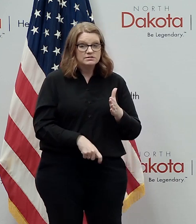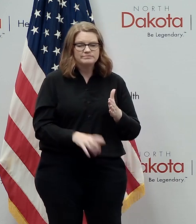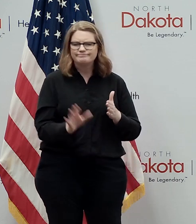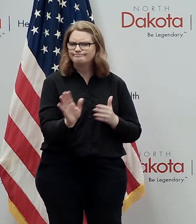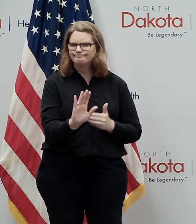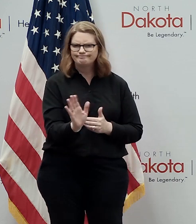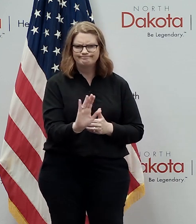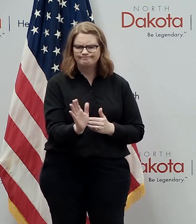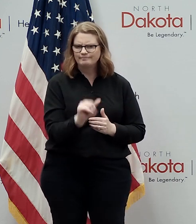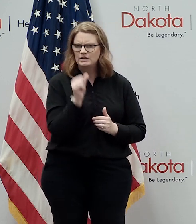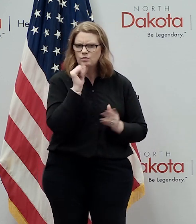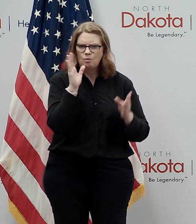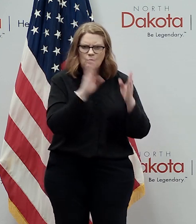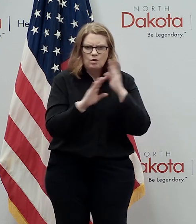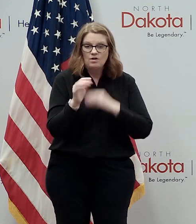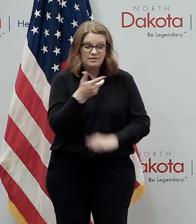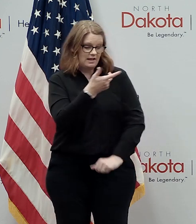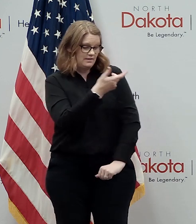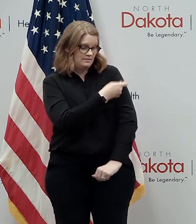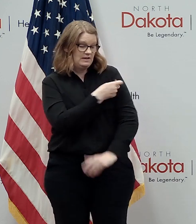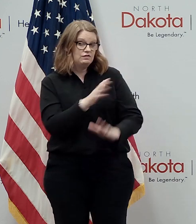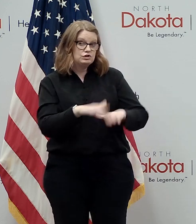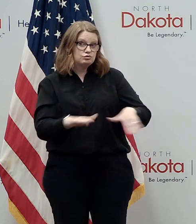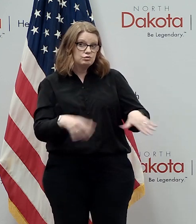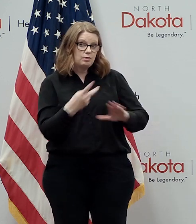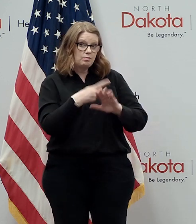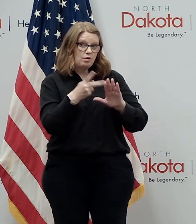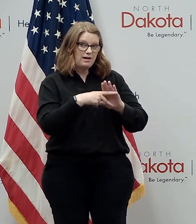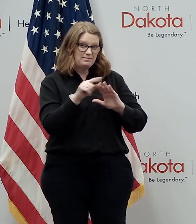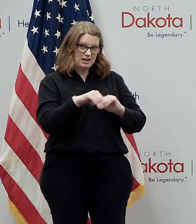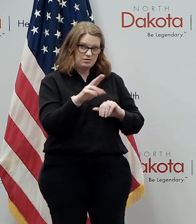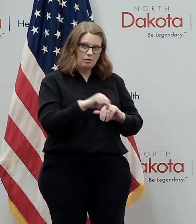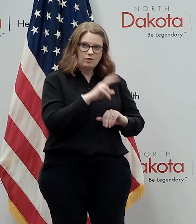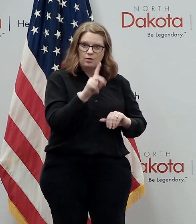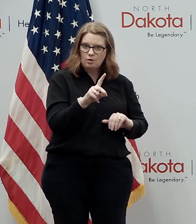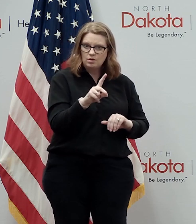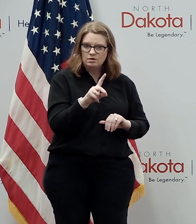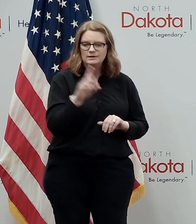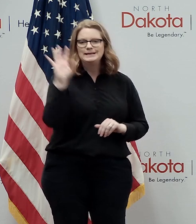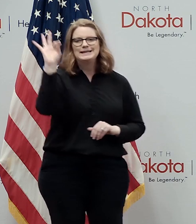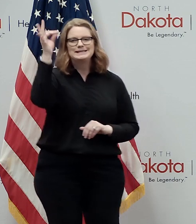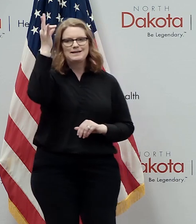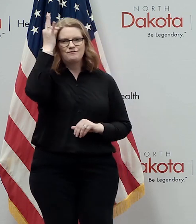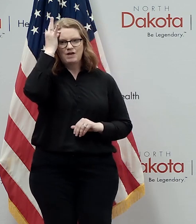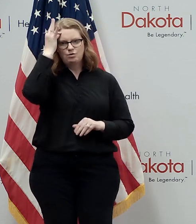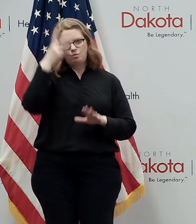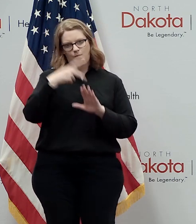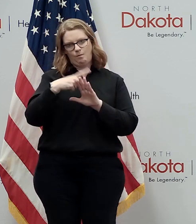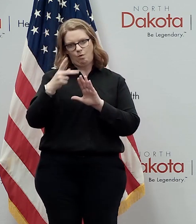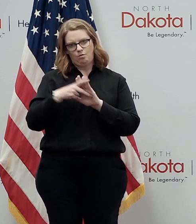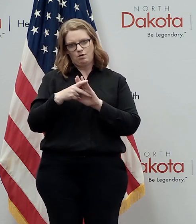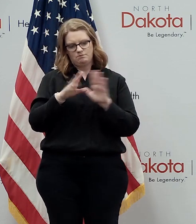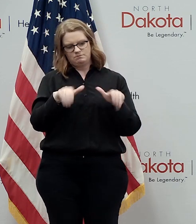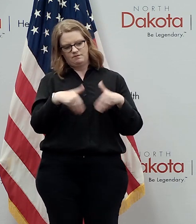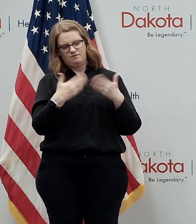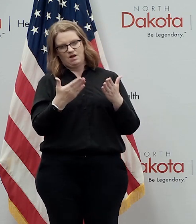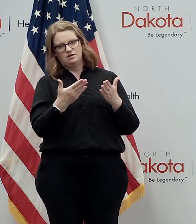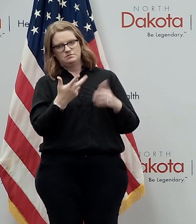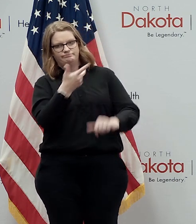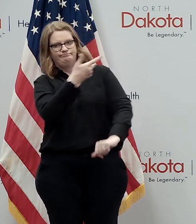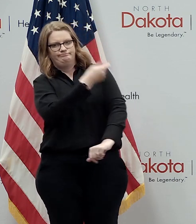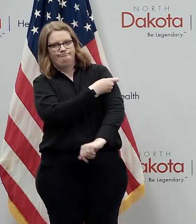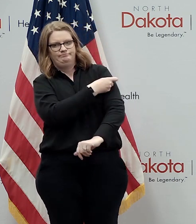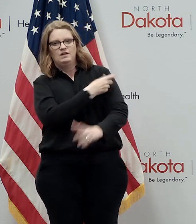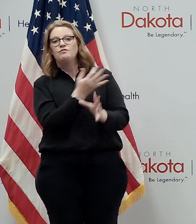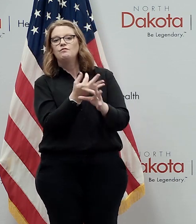immunization the vaccines for children program in north dakota is a federal entitlement program that provides vaccines at